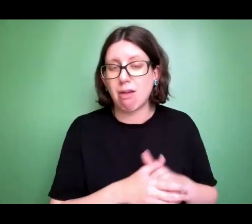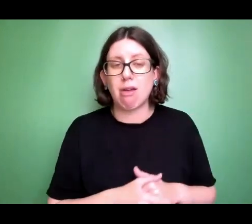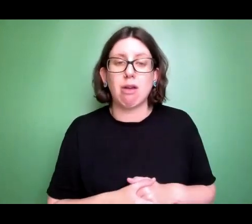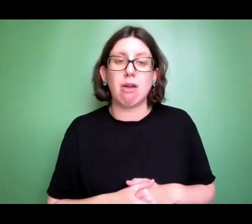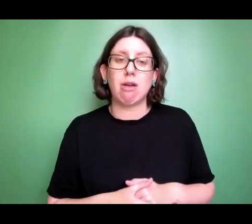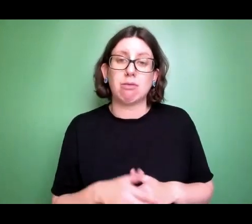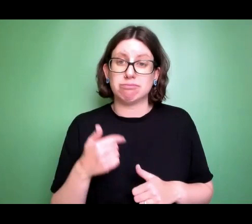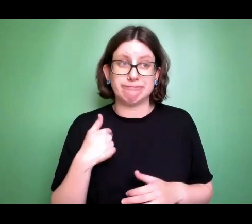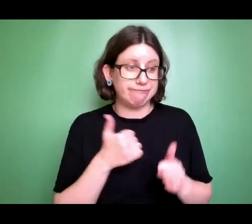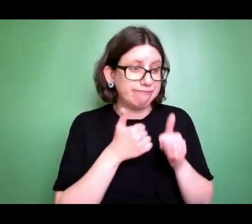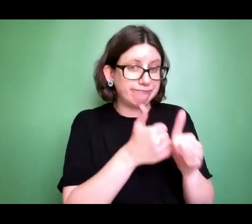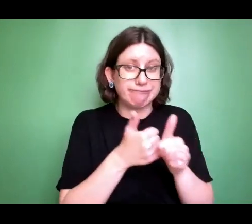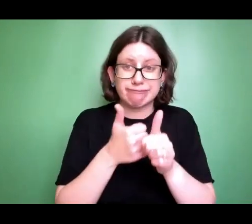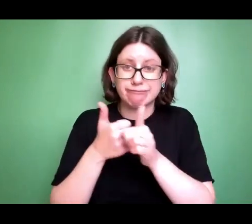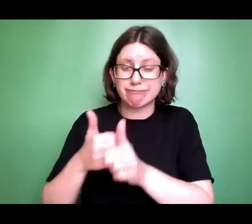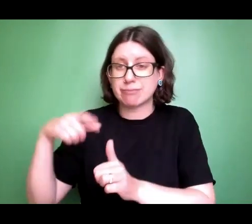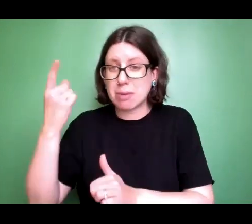God's love and His forgiveness.